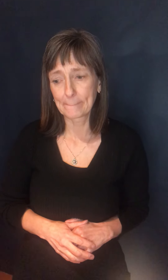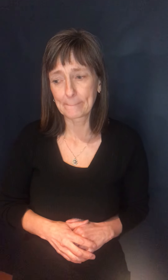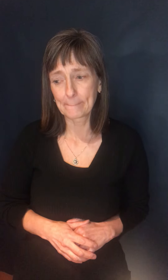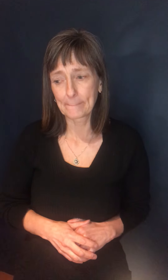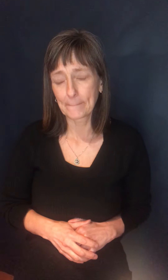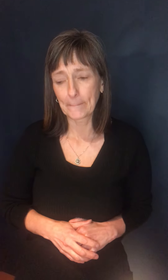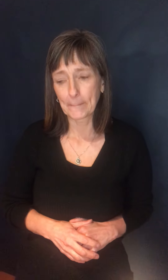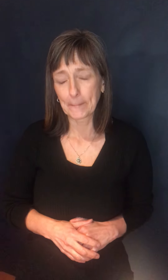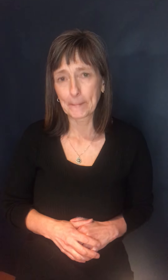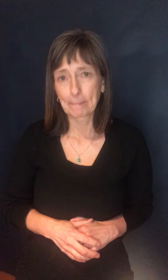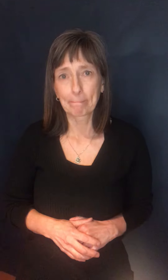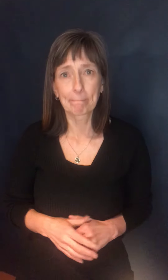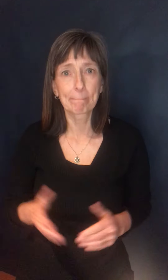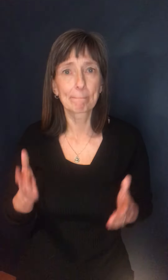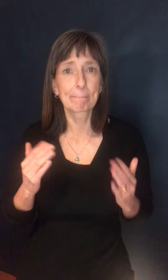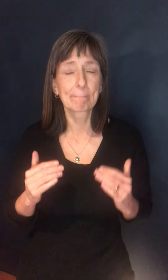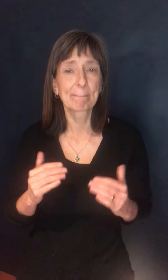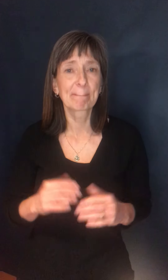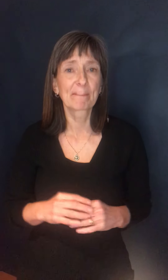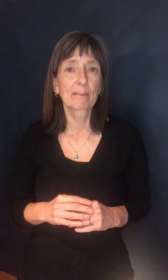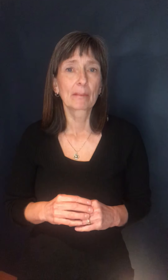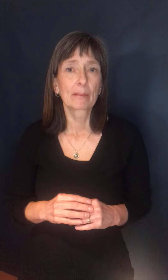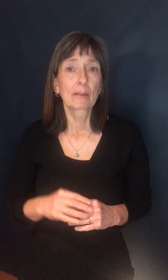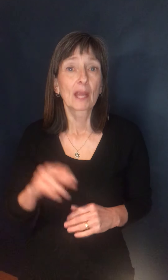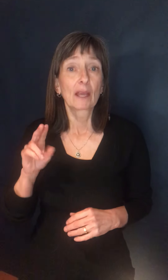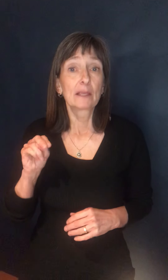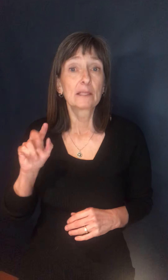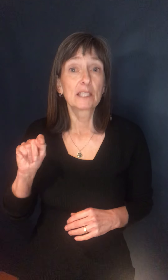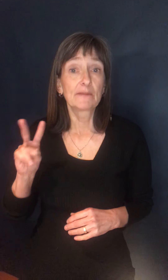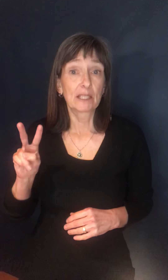Our next questions are from Kellyanne Roberts with NTV. Please go ahead.